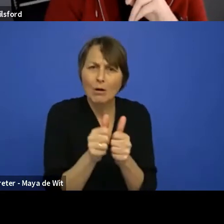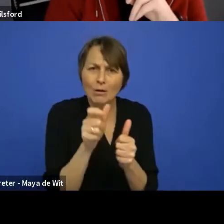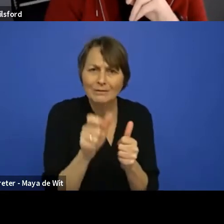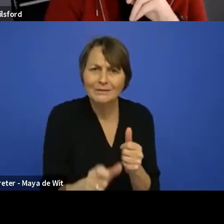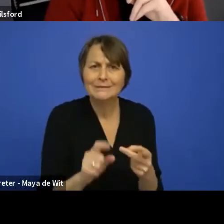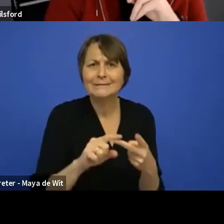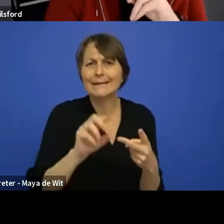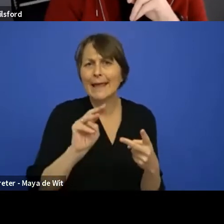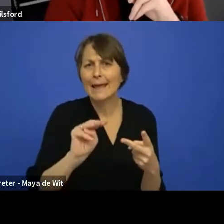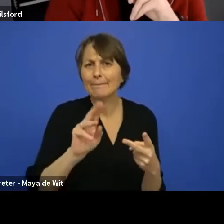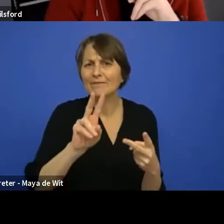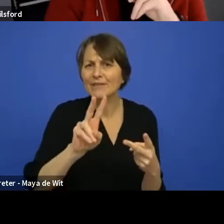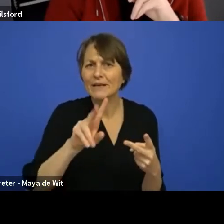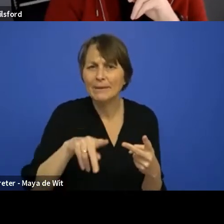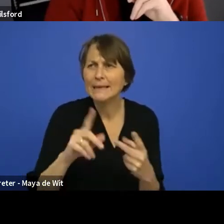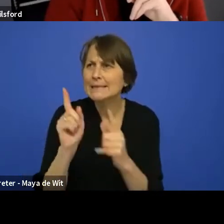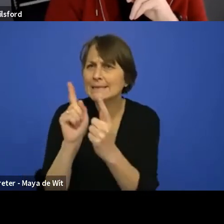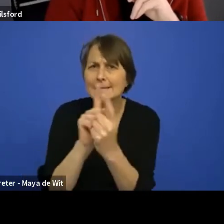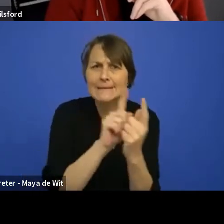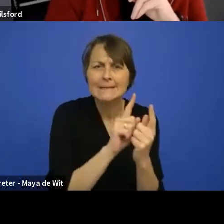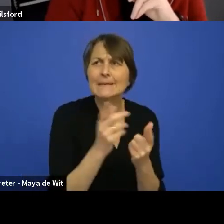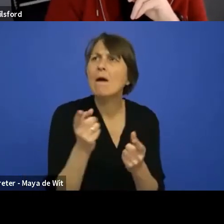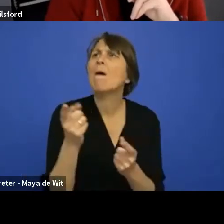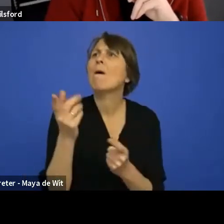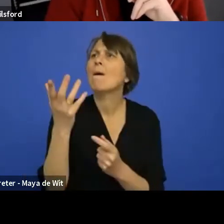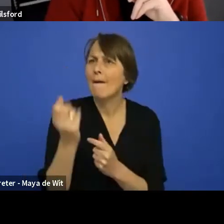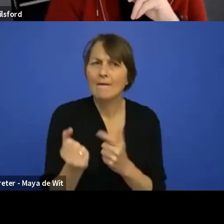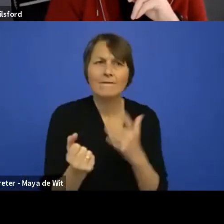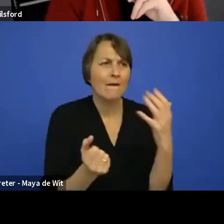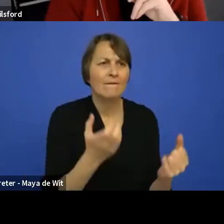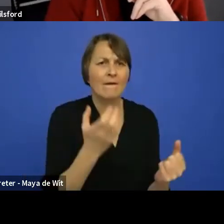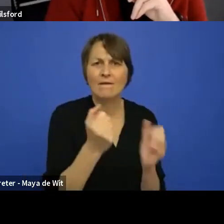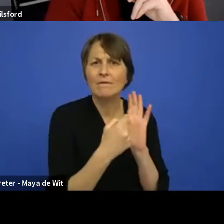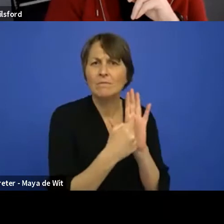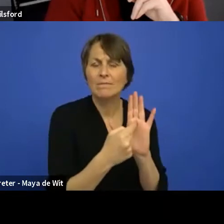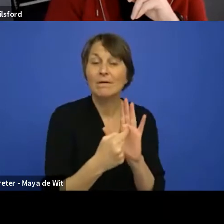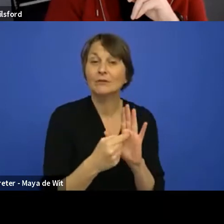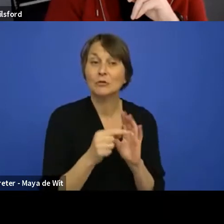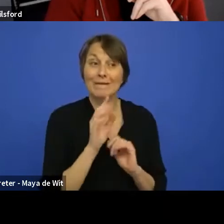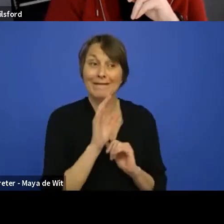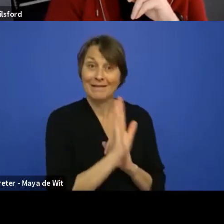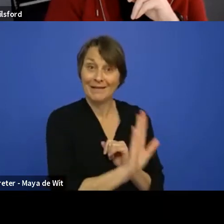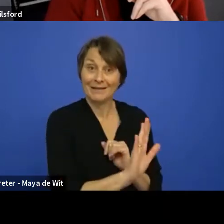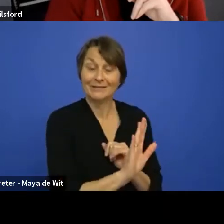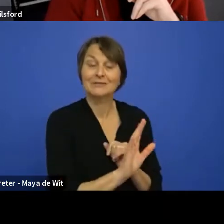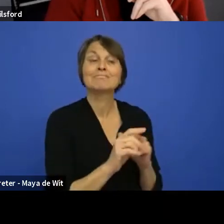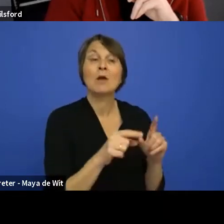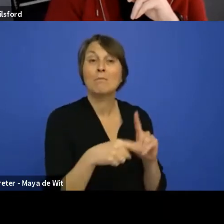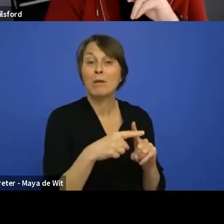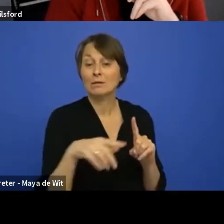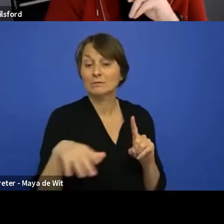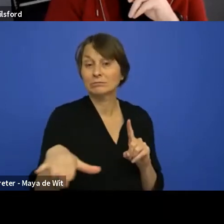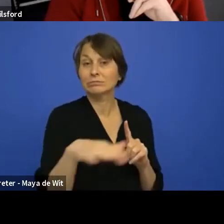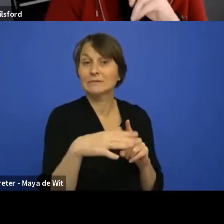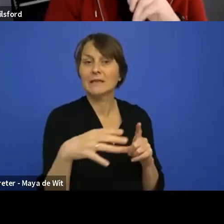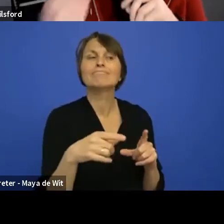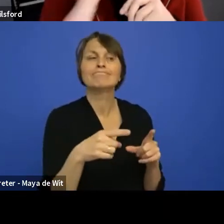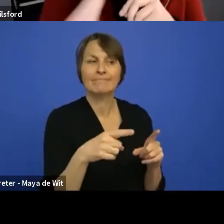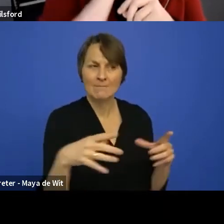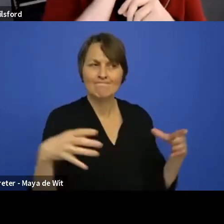looking at different use cases. And eventually with between him and the community team, he will come up with a proposal of, uh, and the rest of